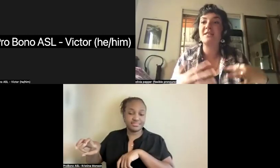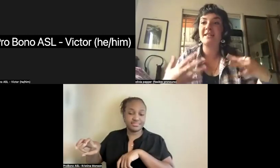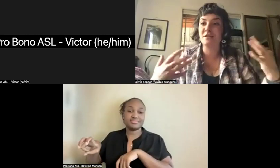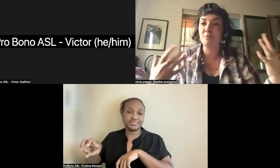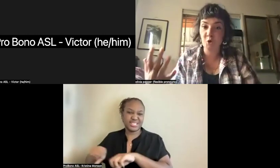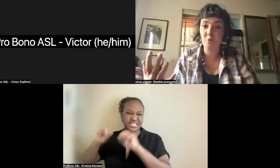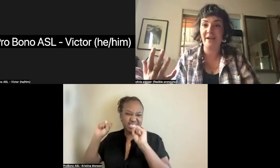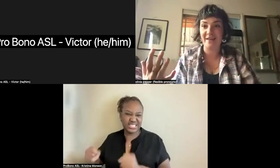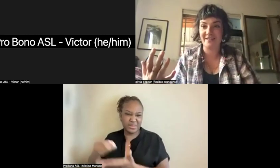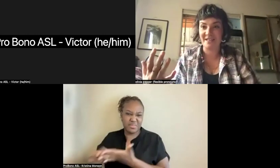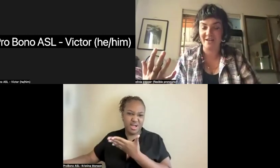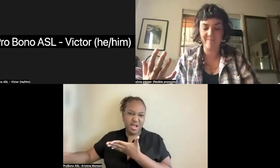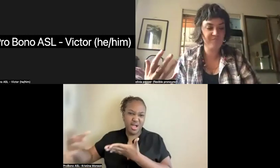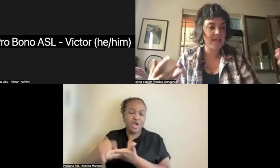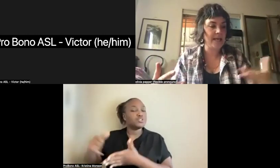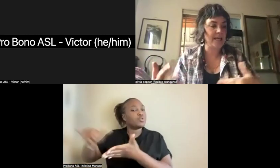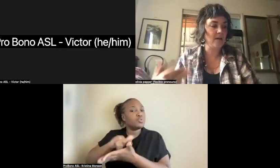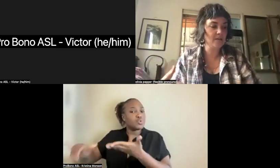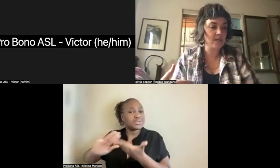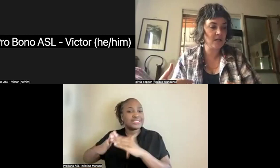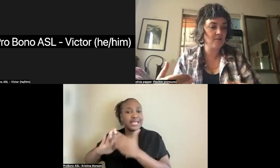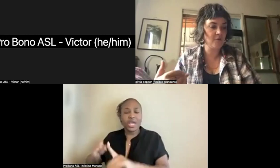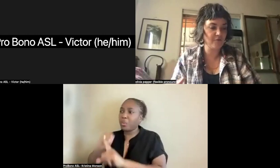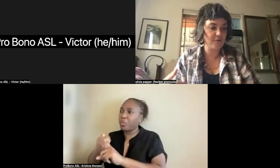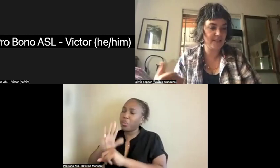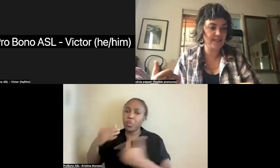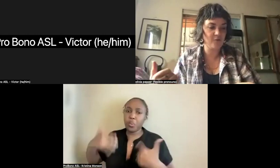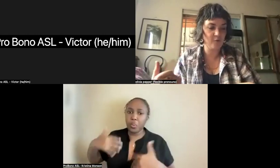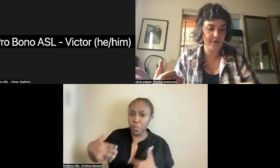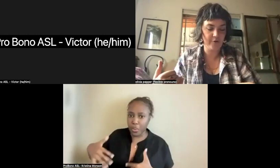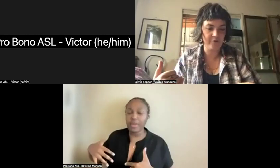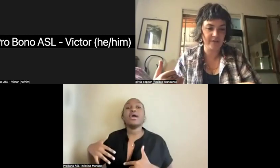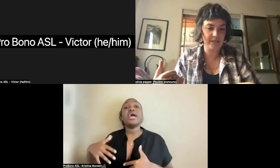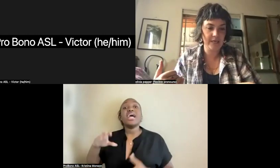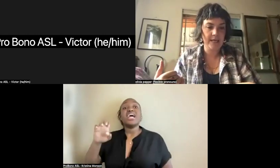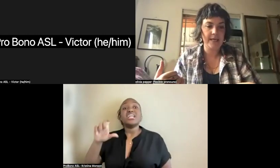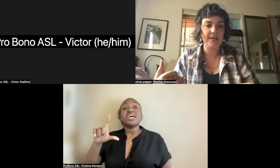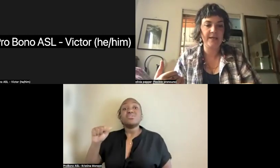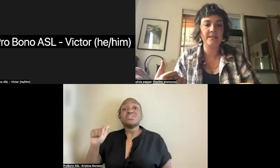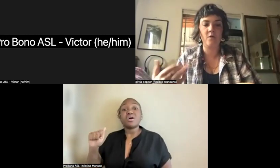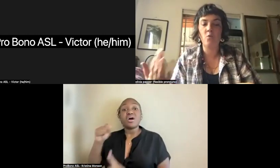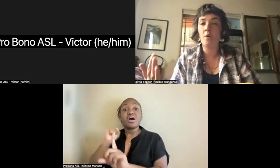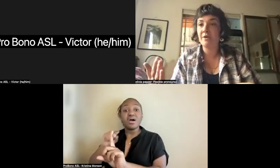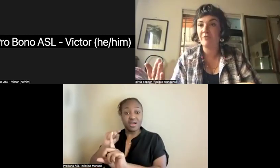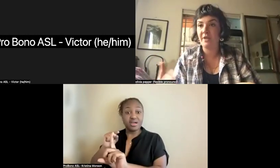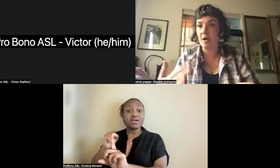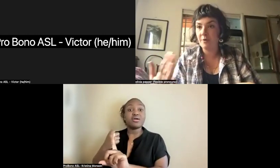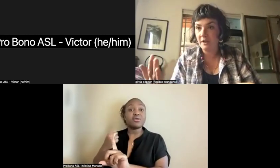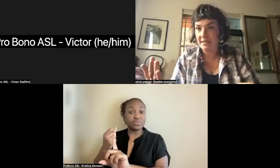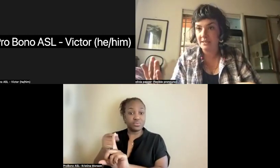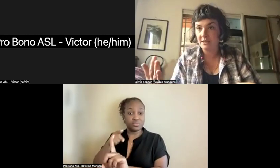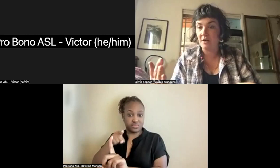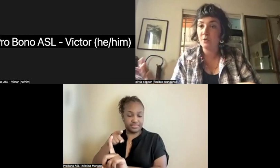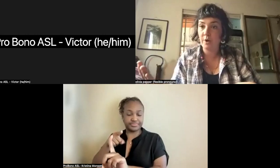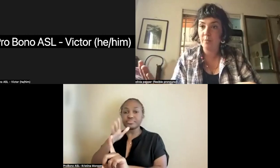New York City is booming at this time. And Elsa von Freytag-Lorikhoven is a woman from the upper